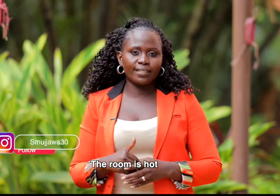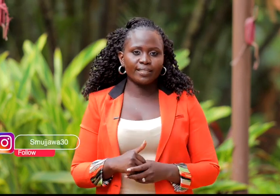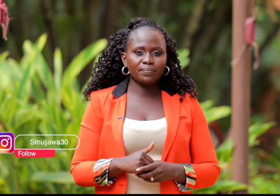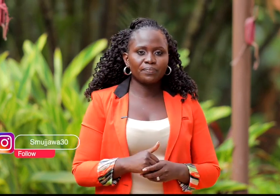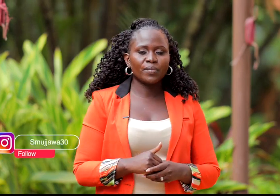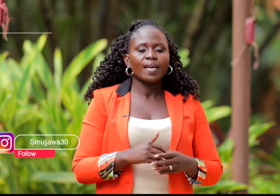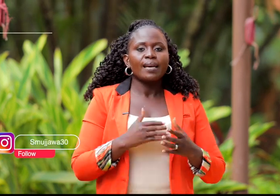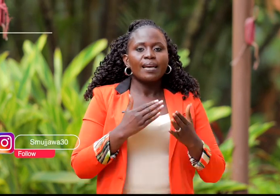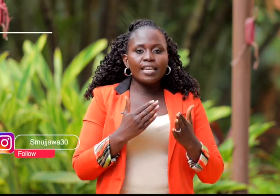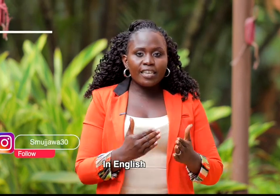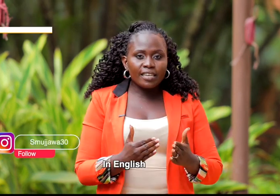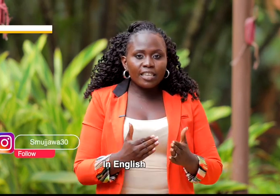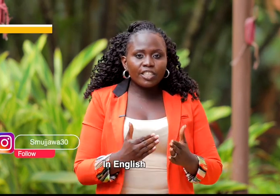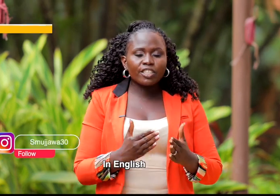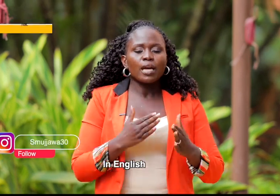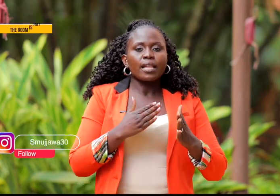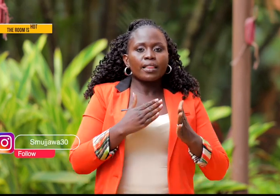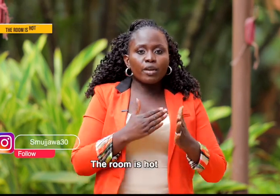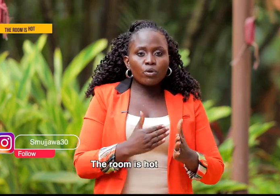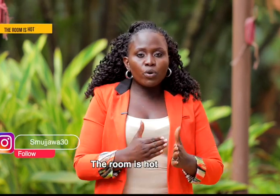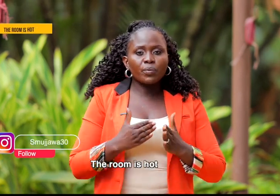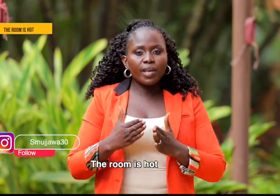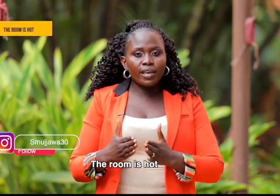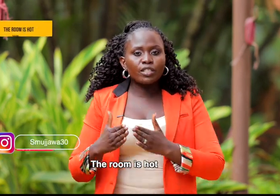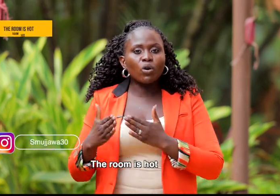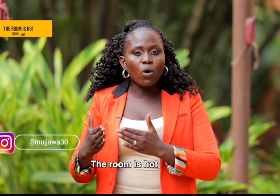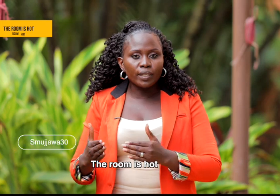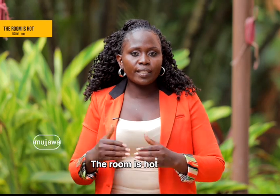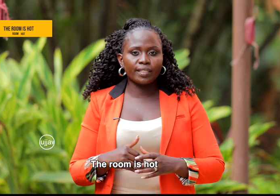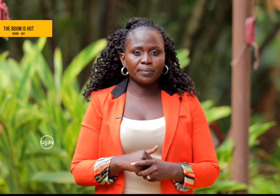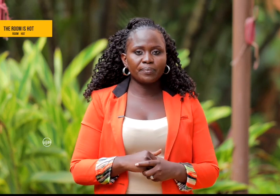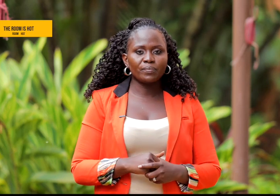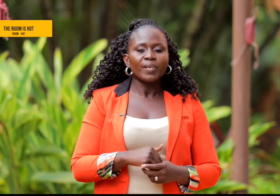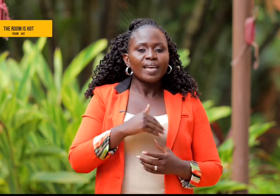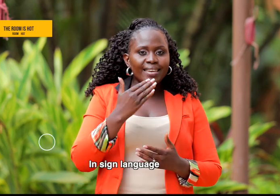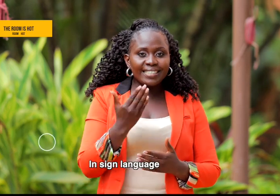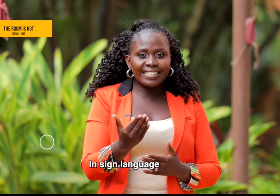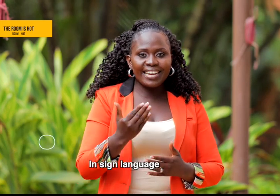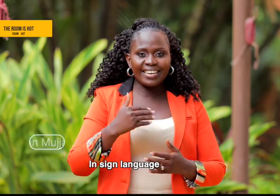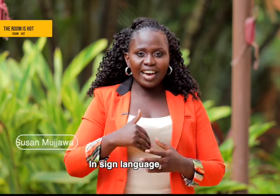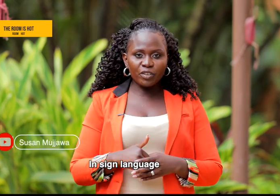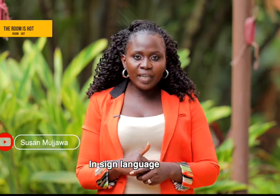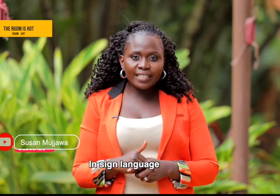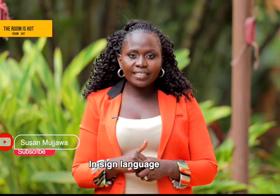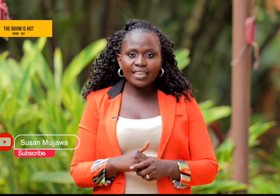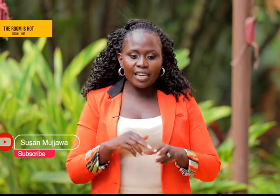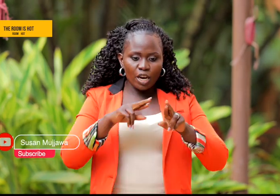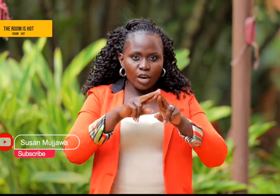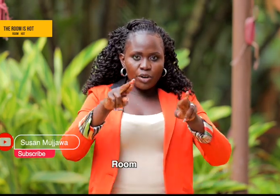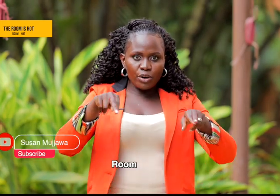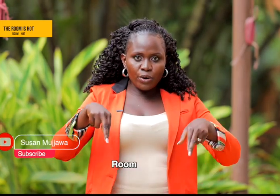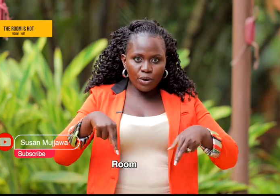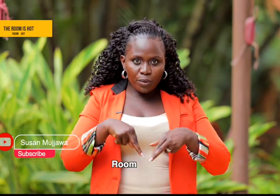In English, the room is hot In sign language, room